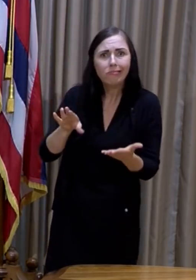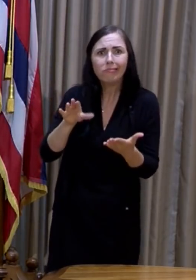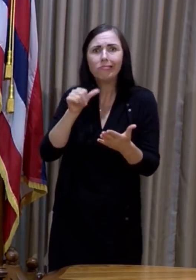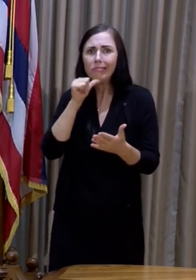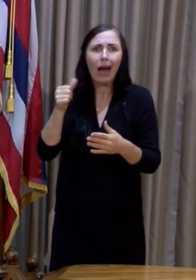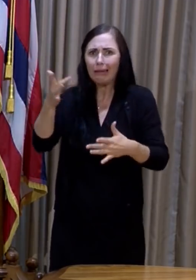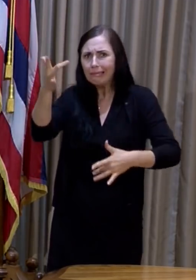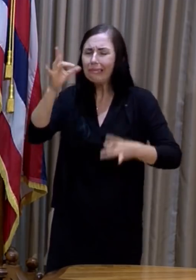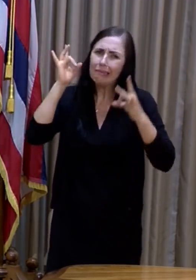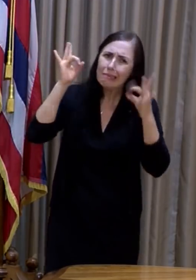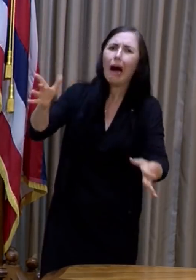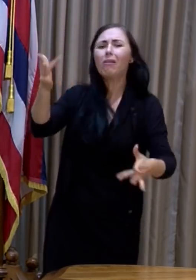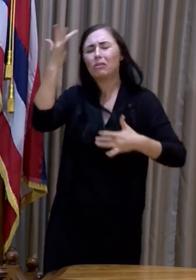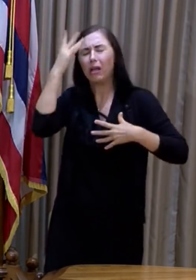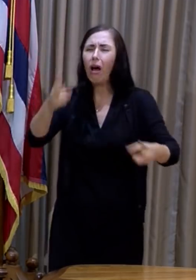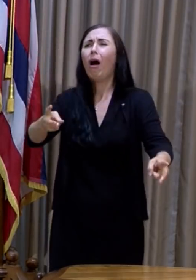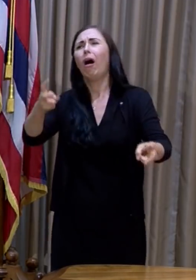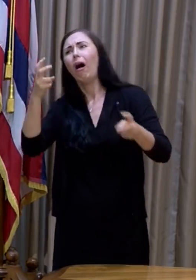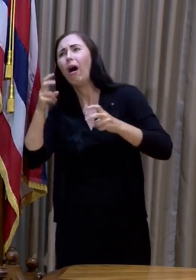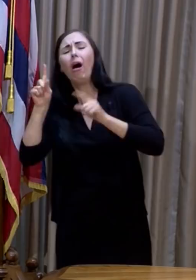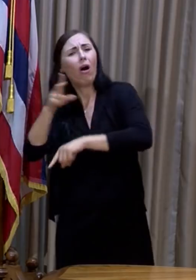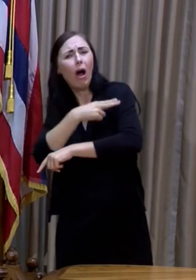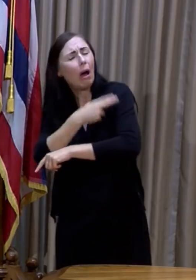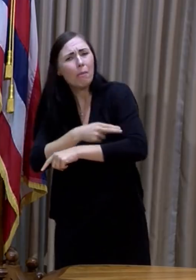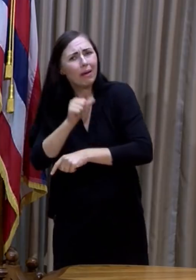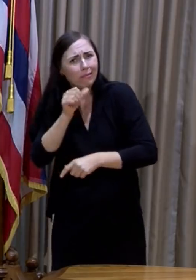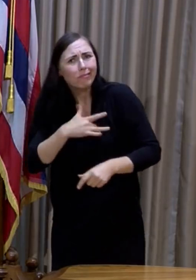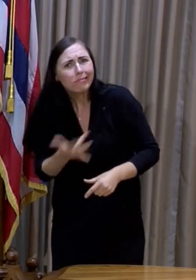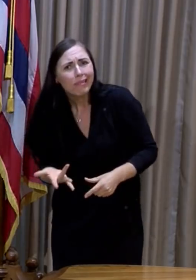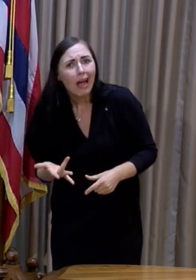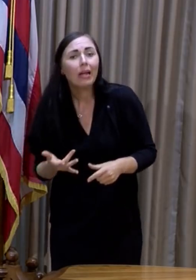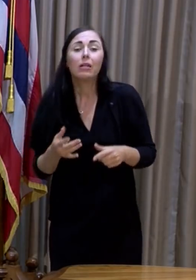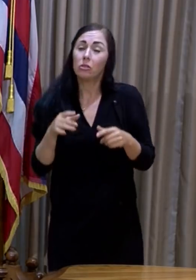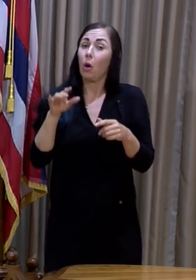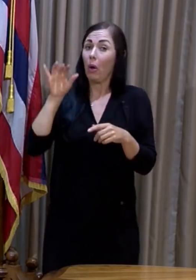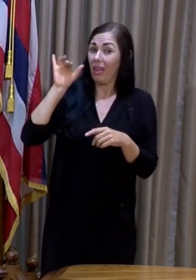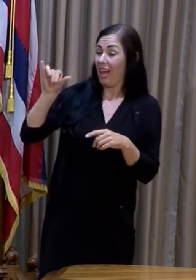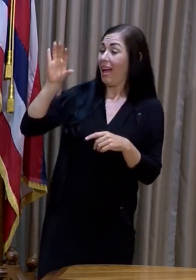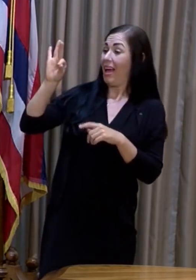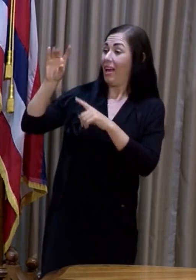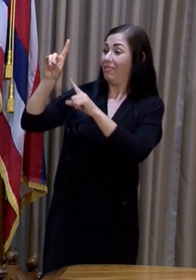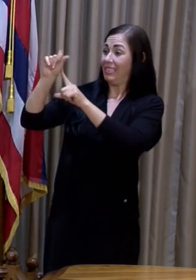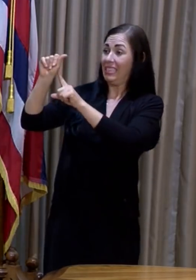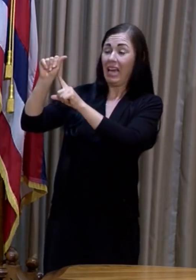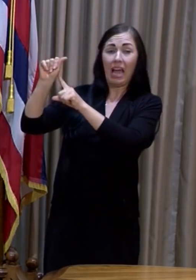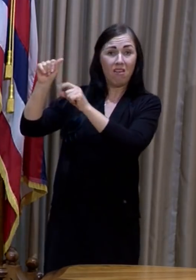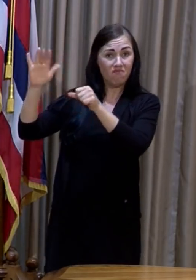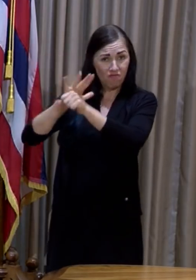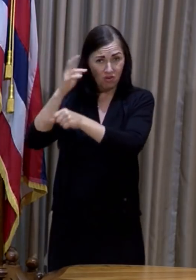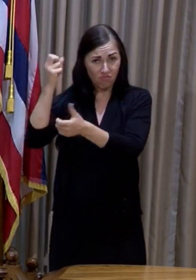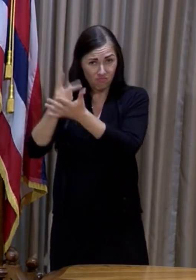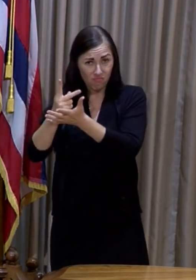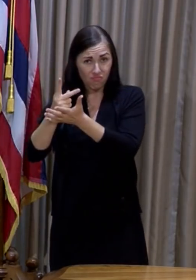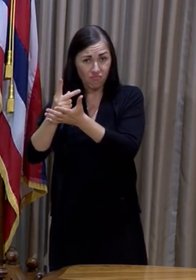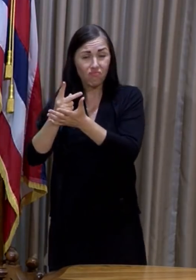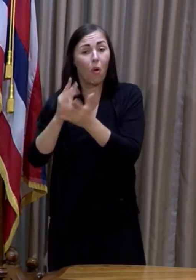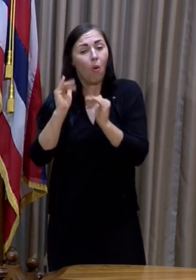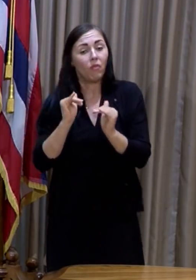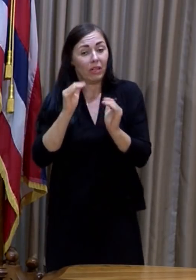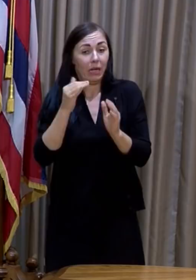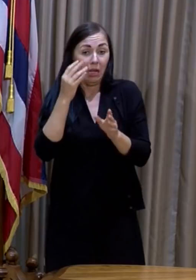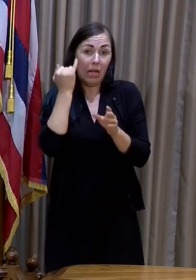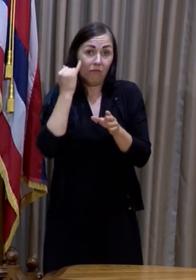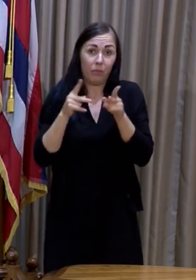So maybe this full FDA approval for those 16 and older will be enough to take those people who are